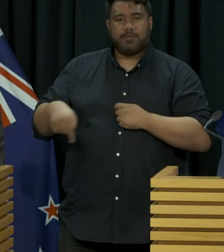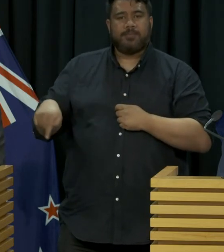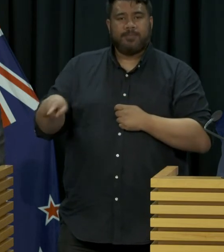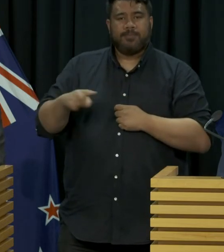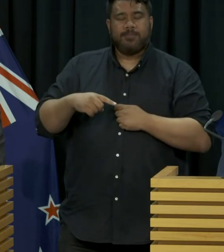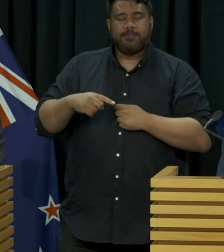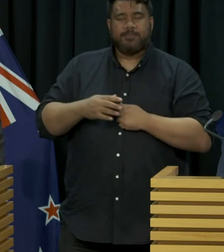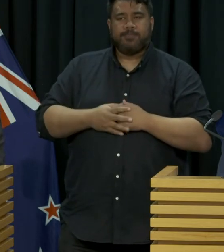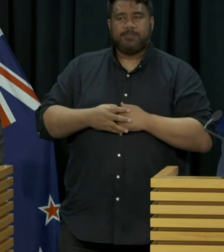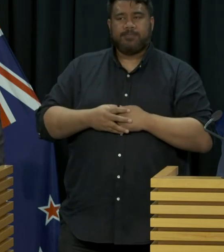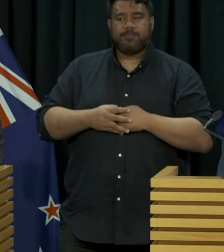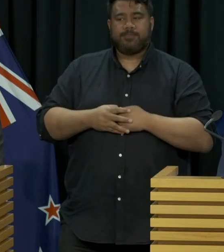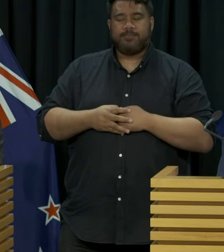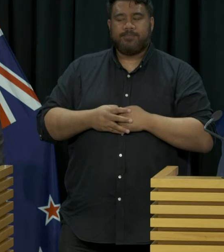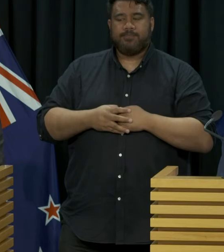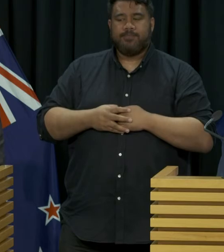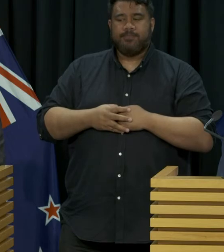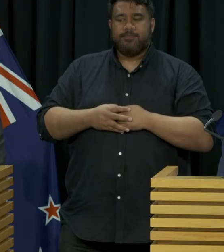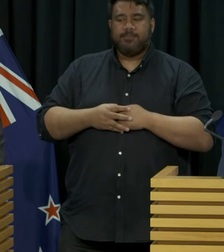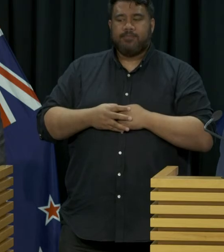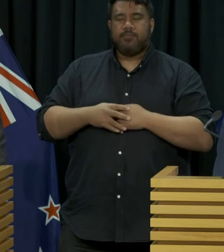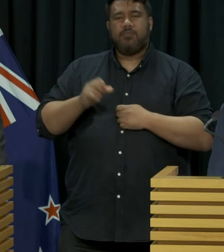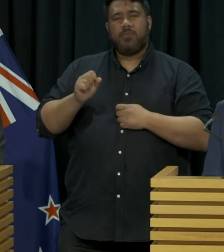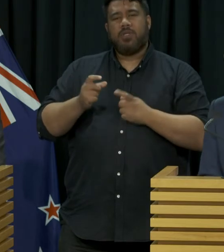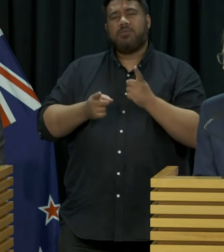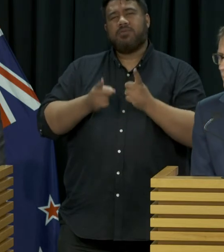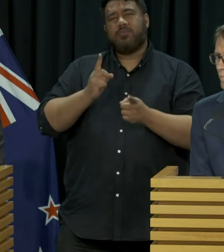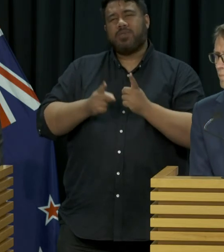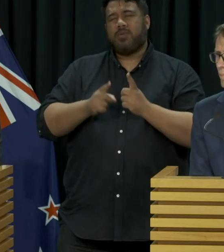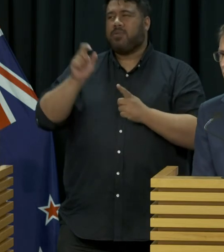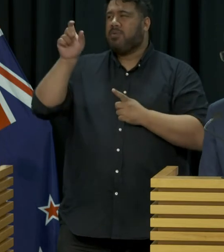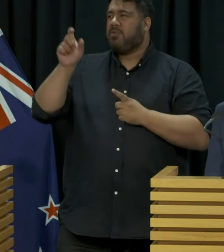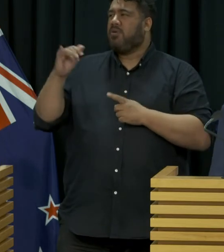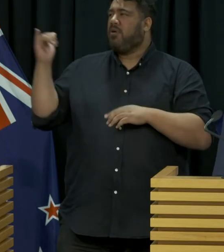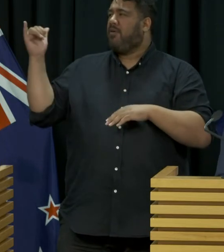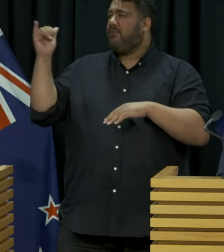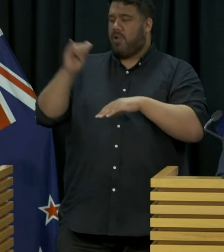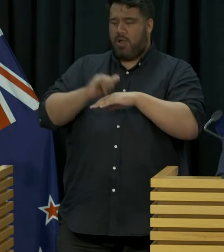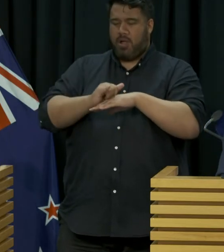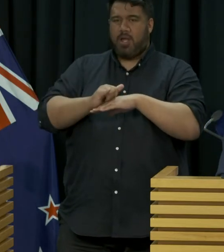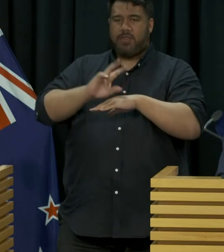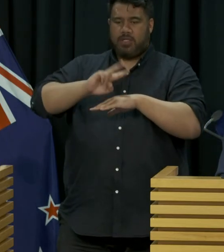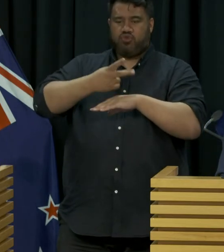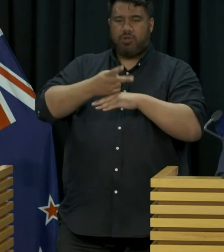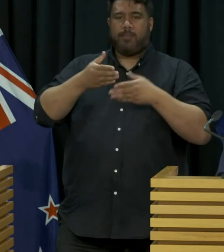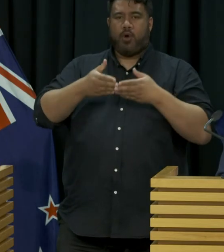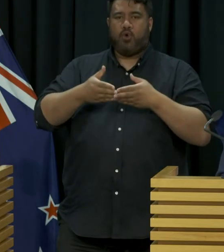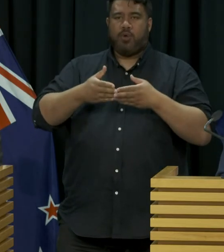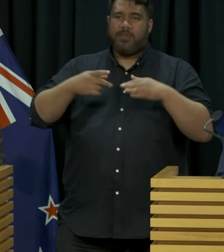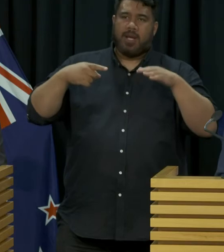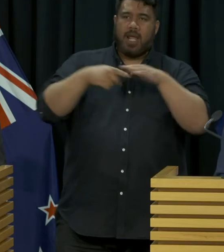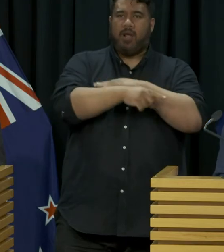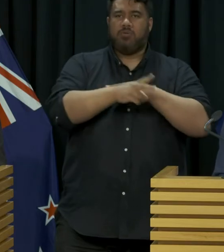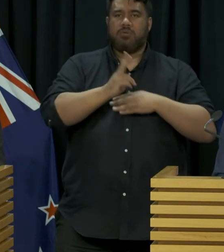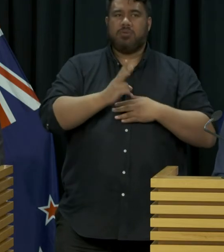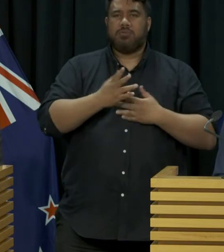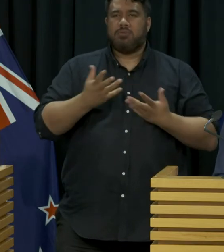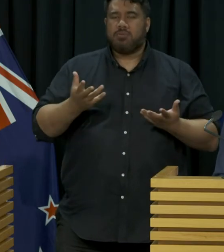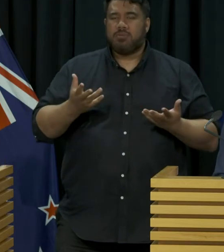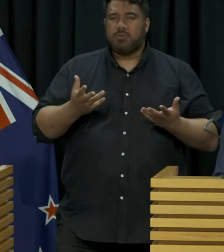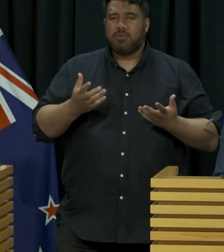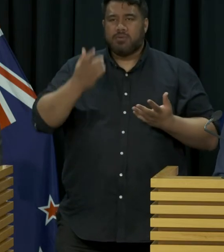for them. There are occasions though where people are flying and they are transferring directly to a ship and then they're sailing out again and